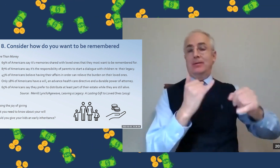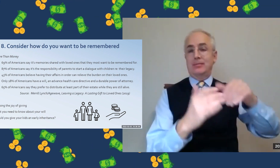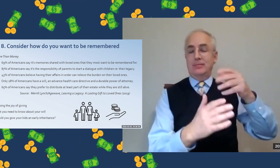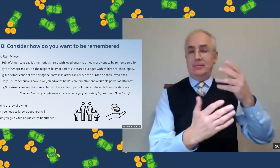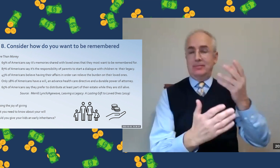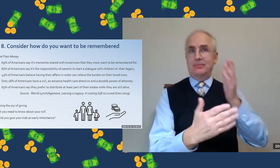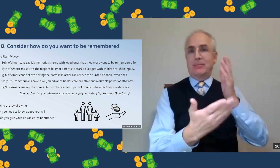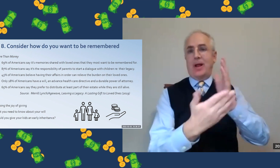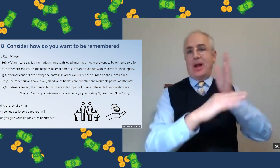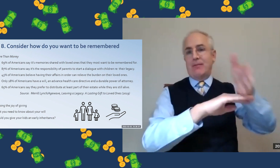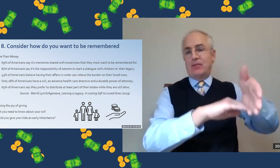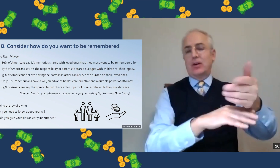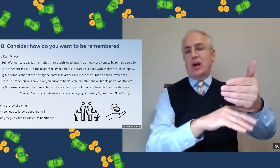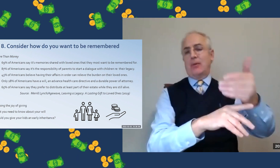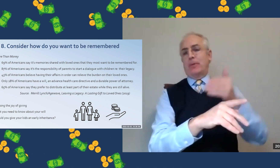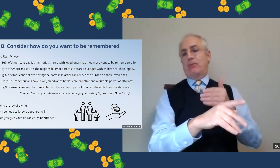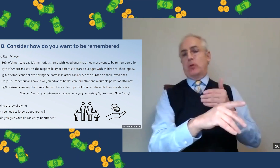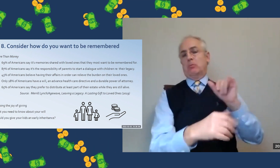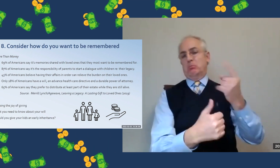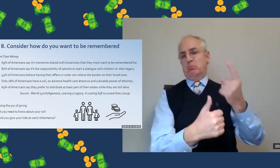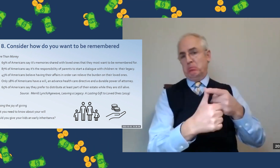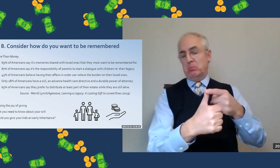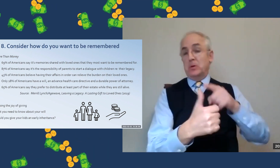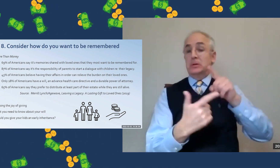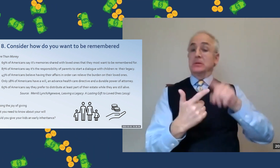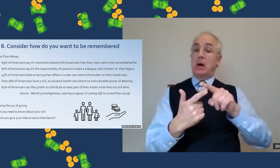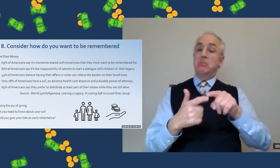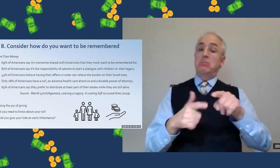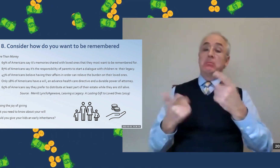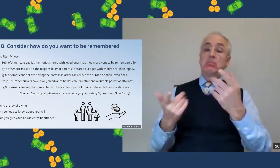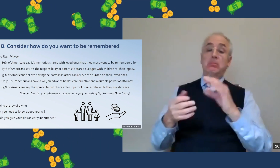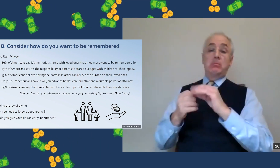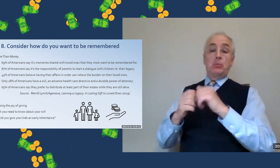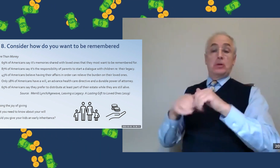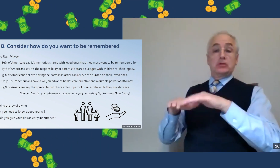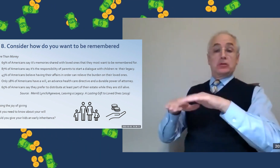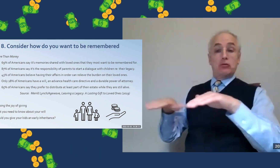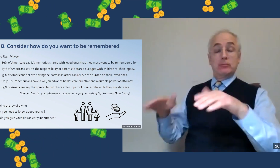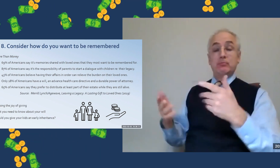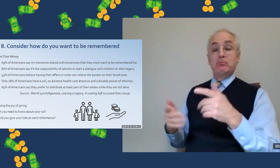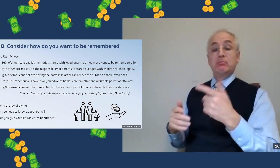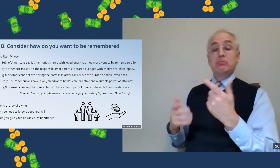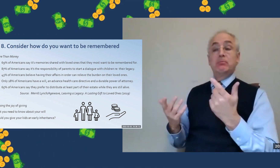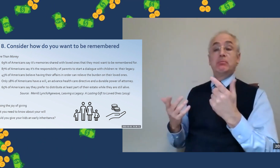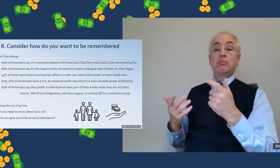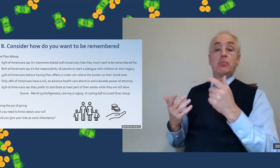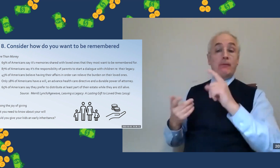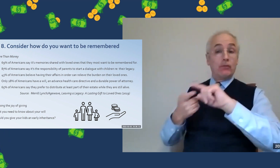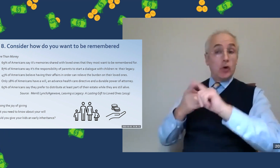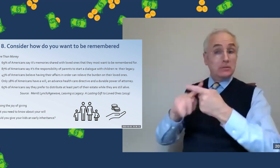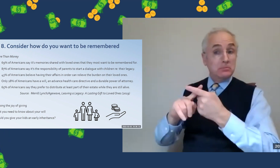alive rather than waiting until after they're gone. So some people do this while they're still alive. Other people